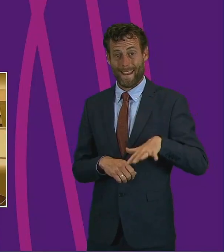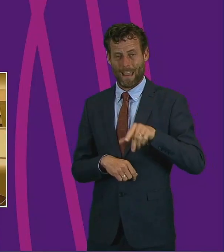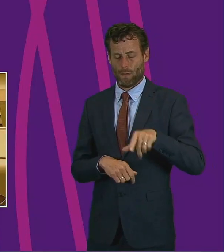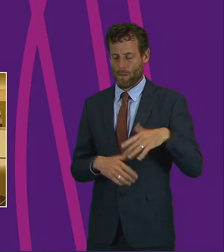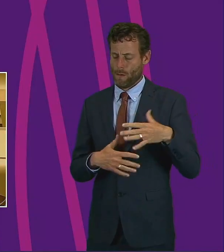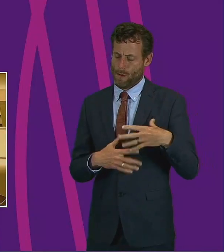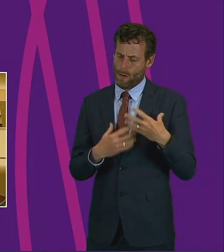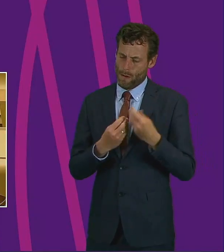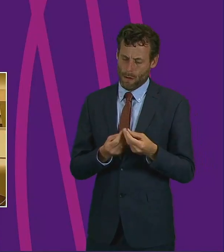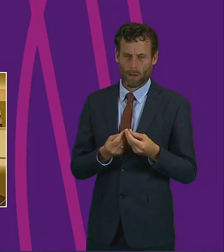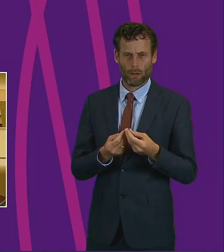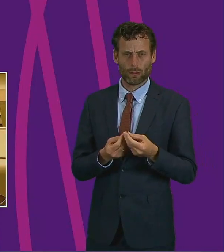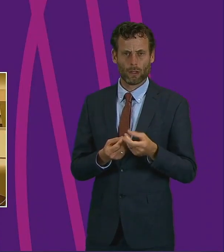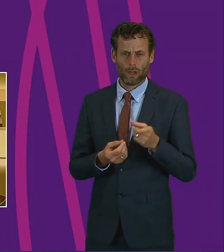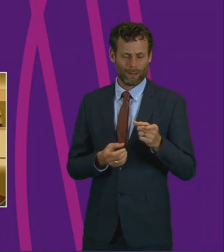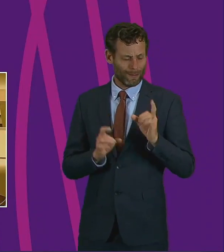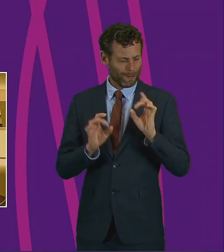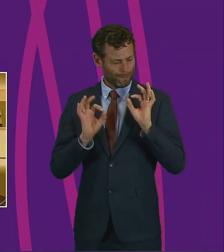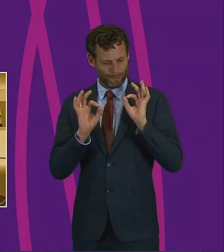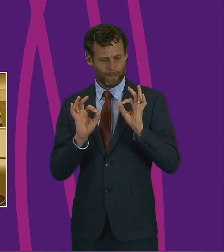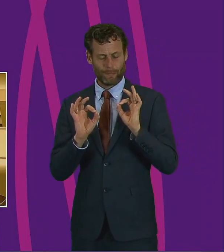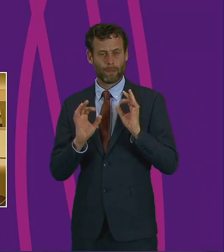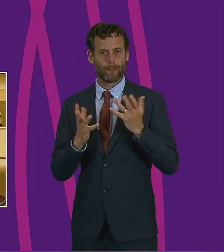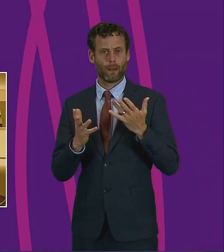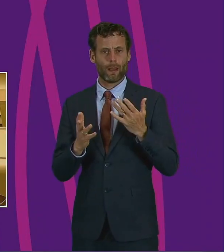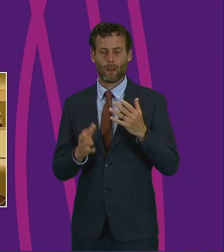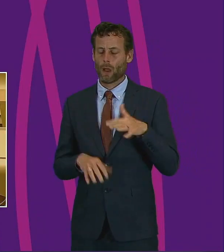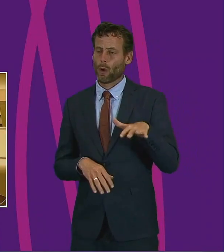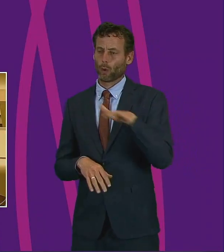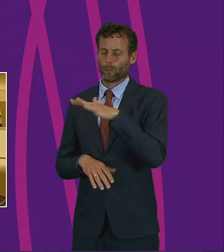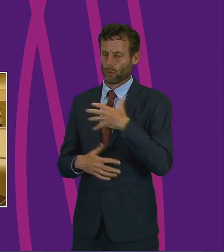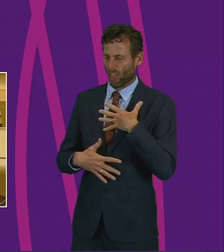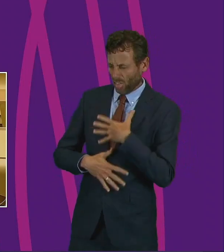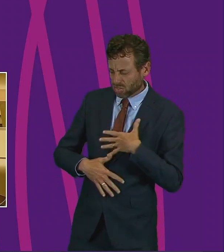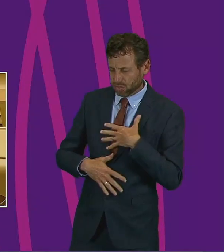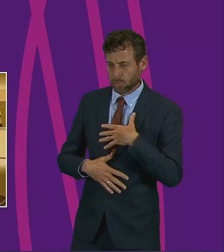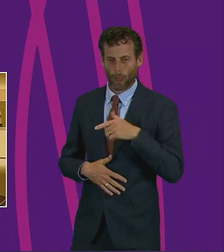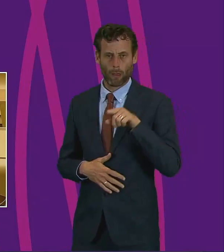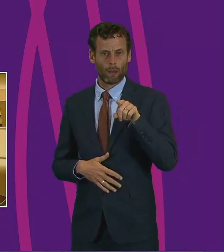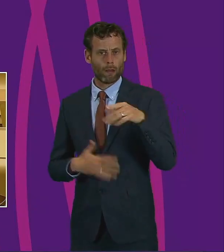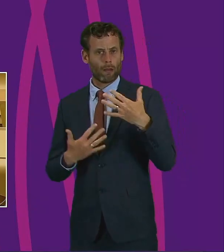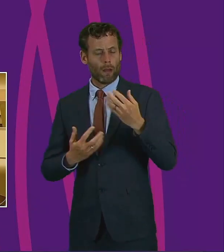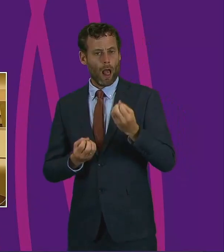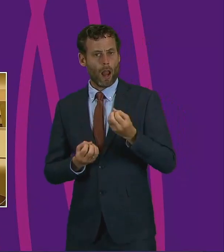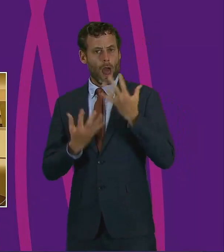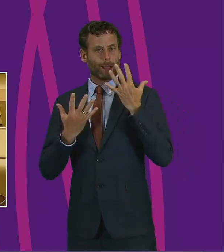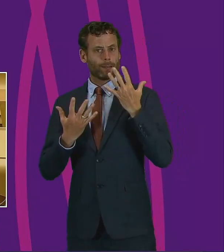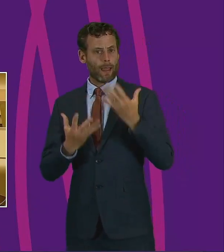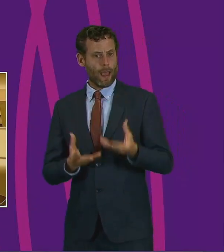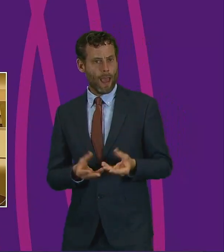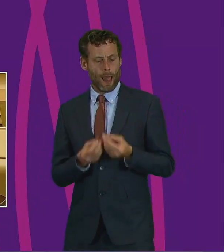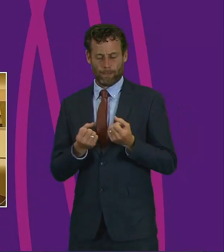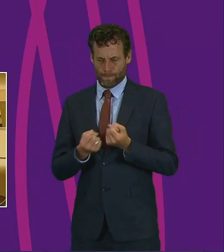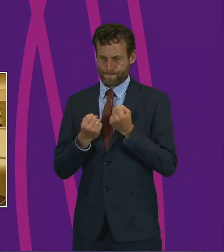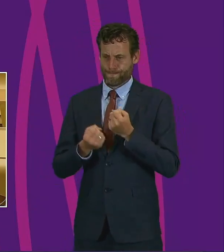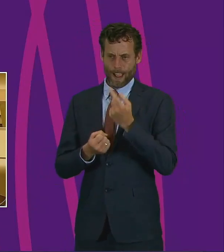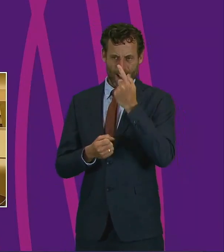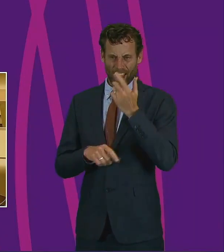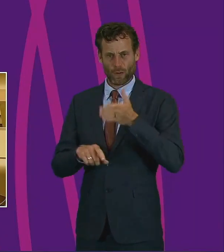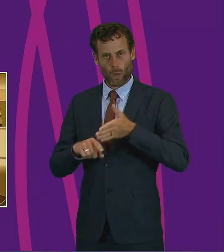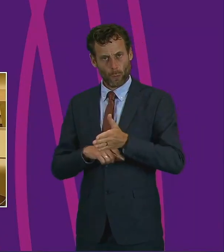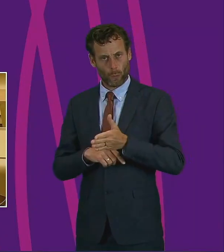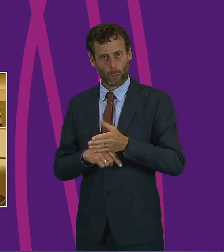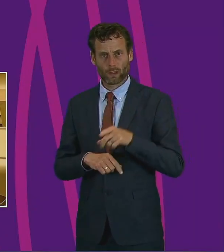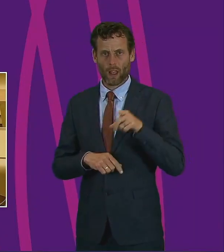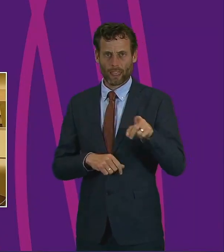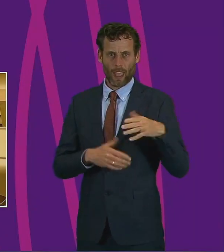They have been a shining light within a very, very dark period that our country has experienced. And those acts